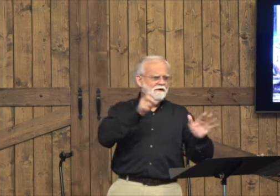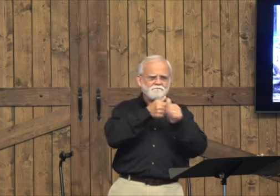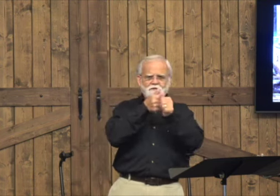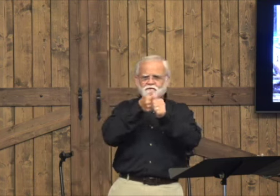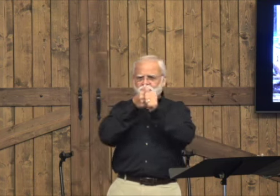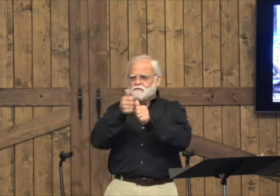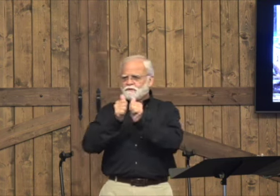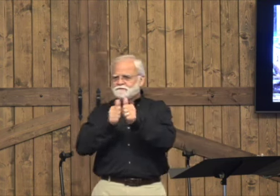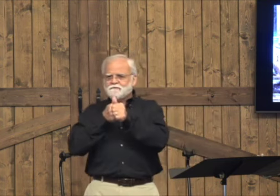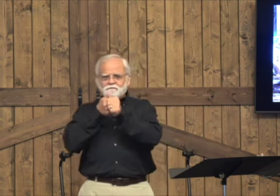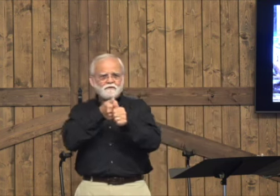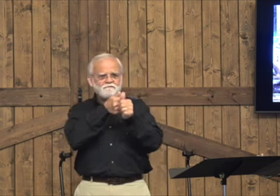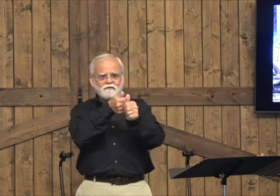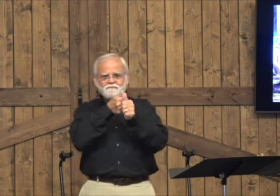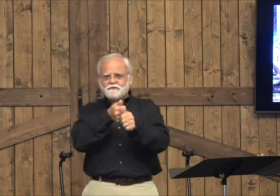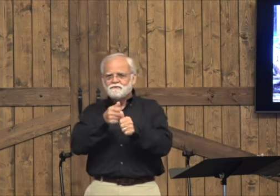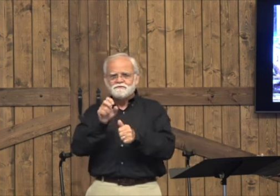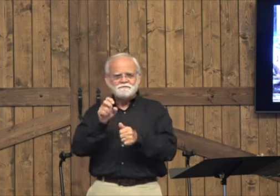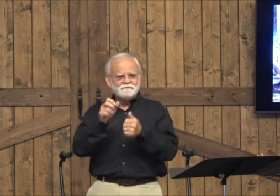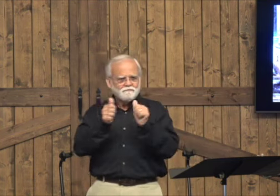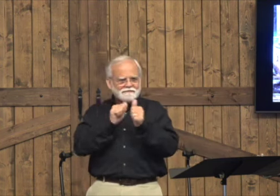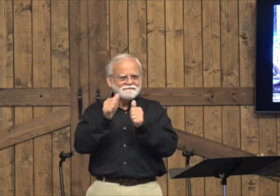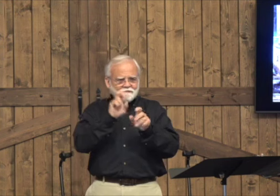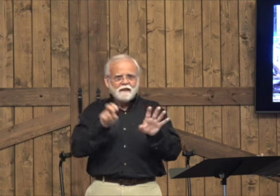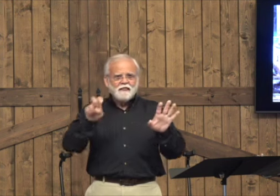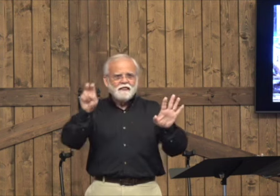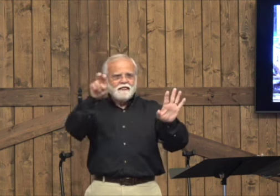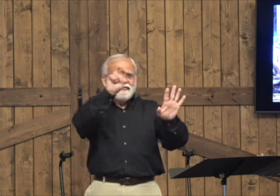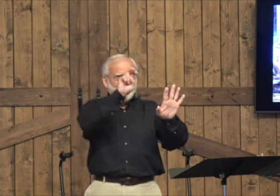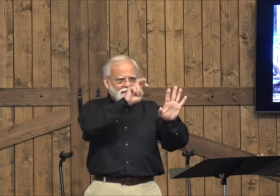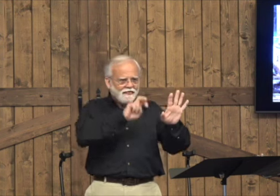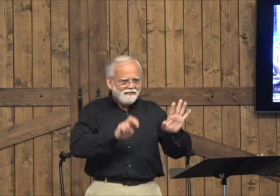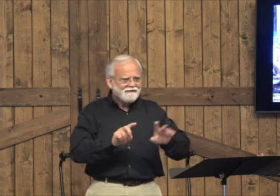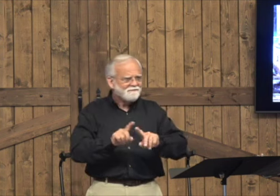different areas. They followed the race around, different races.